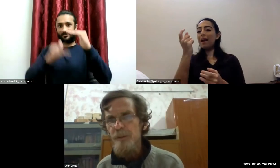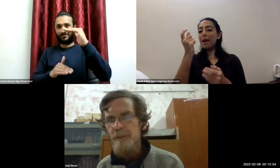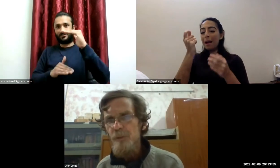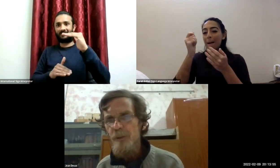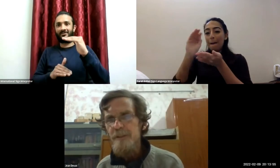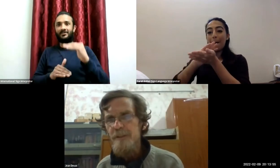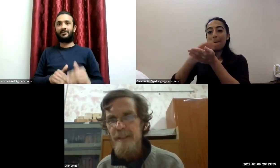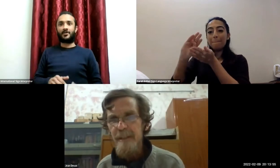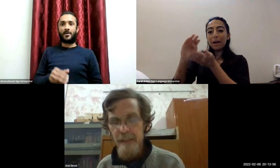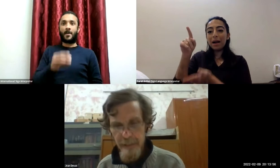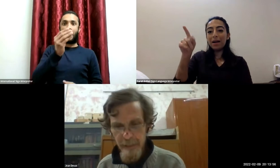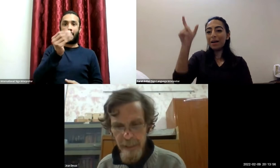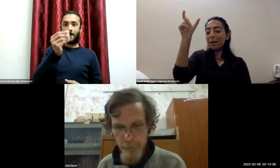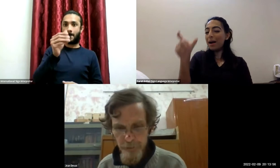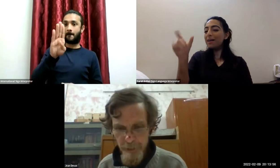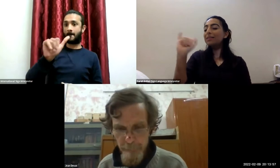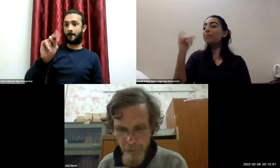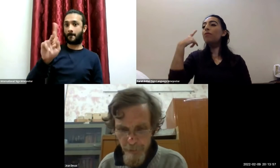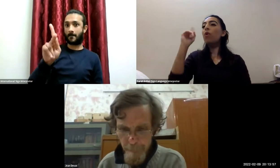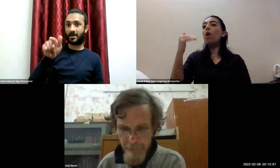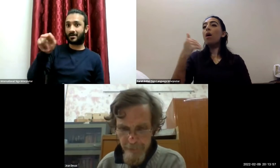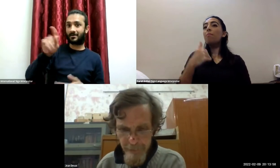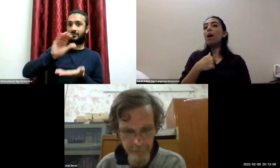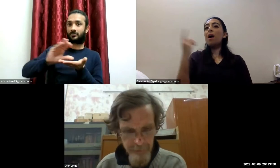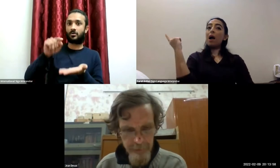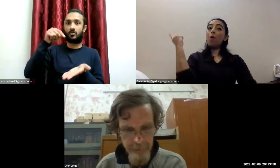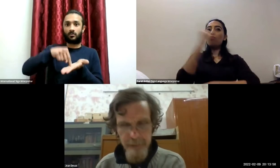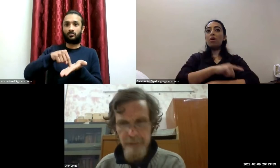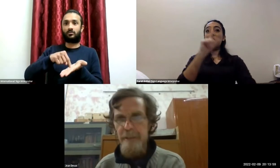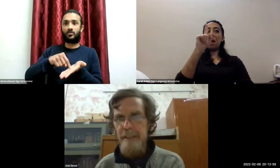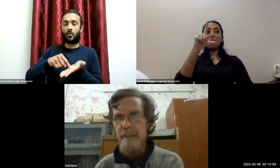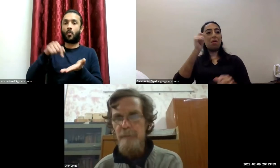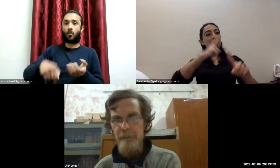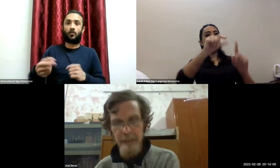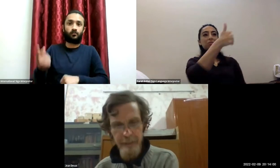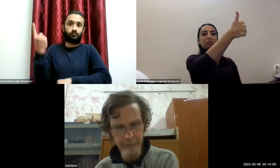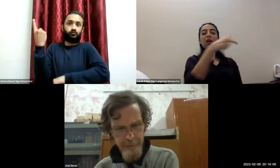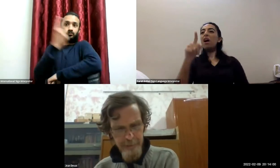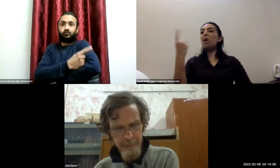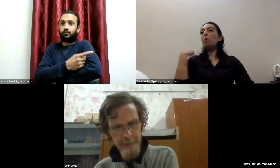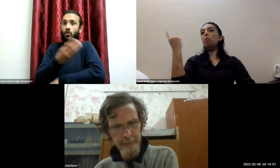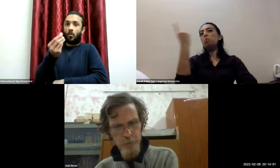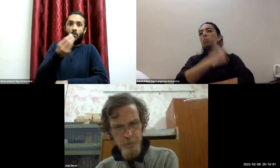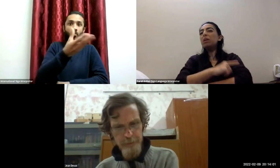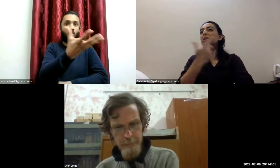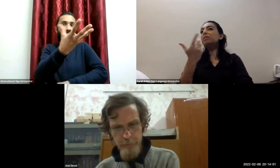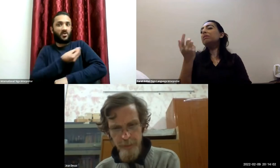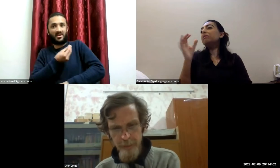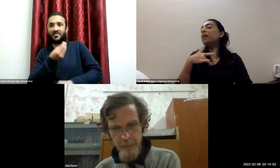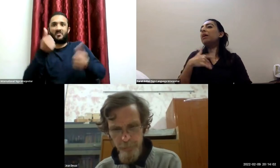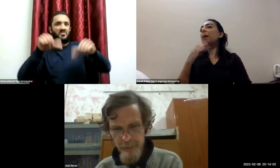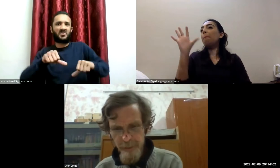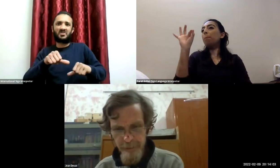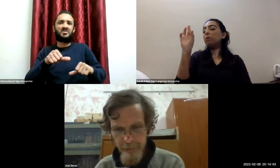or two dollars a day at purchasing power parity as an international property line and then uses that